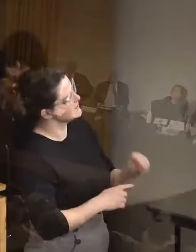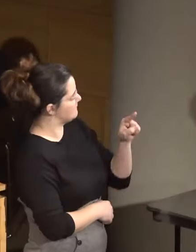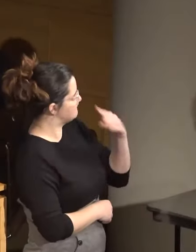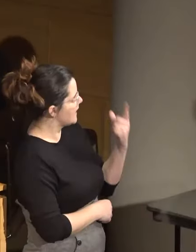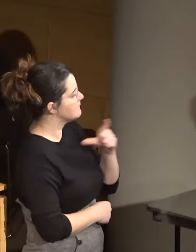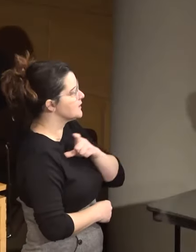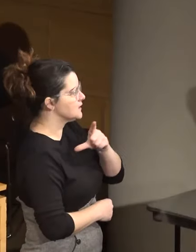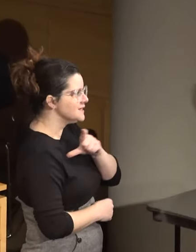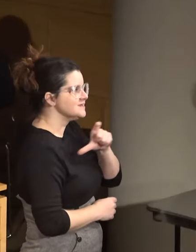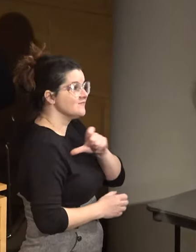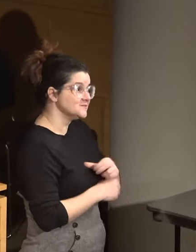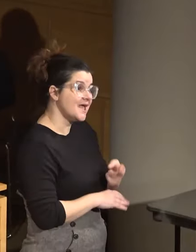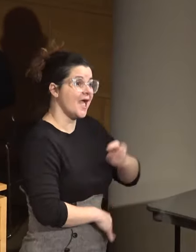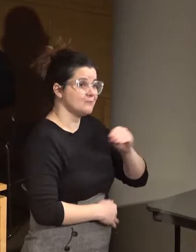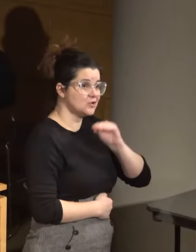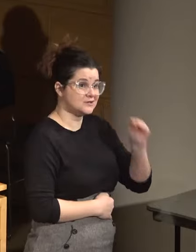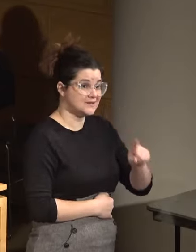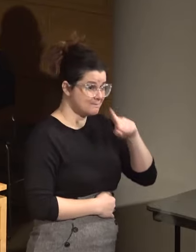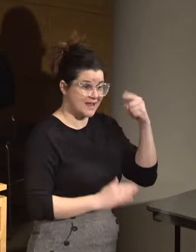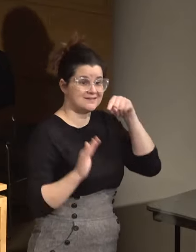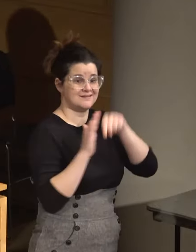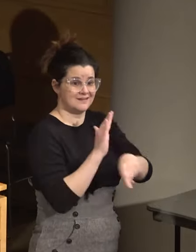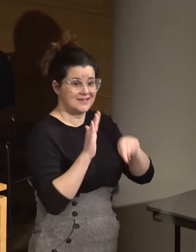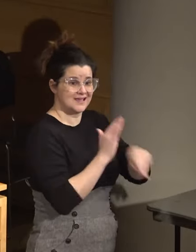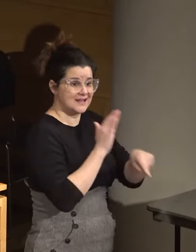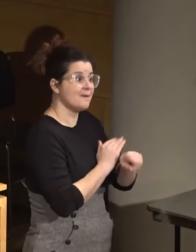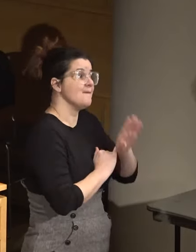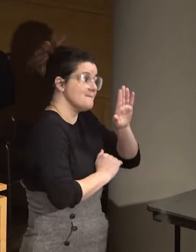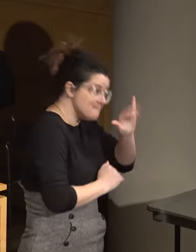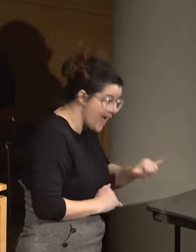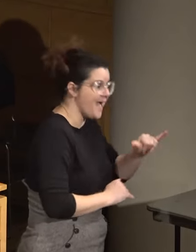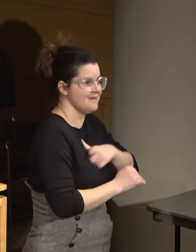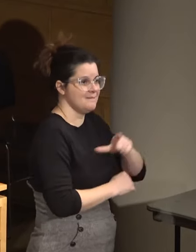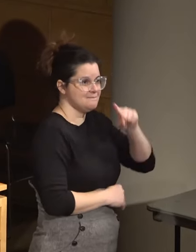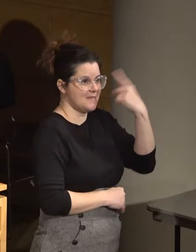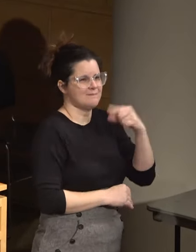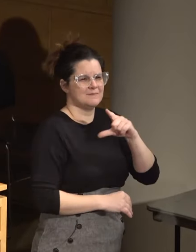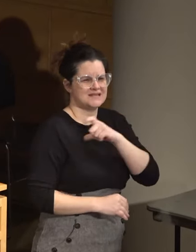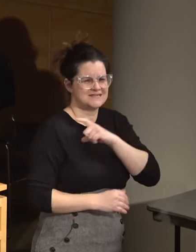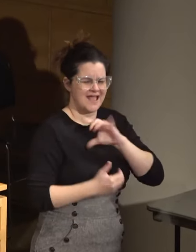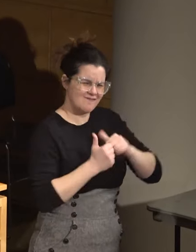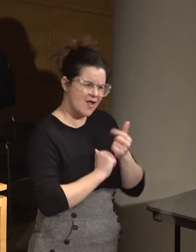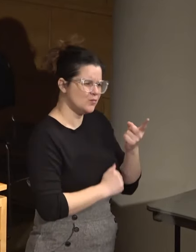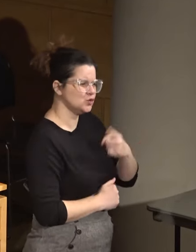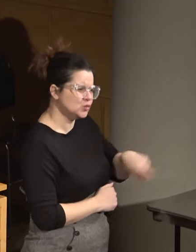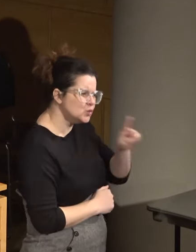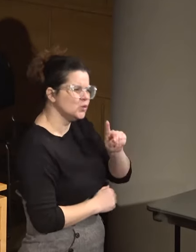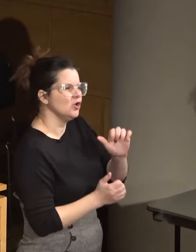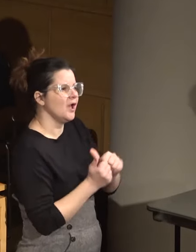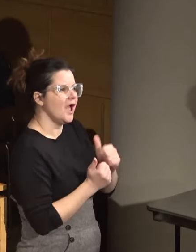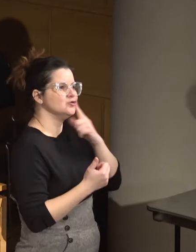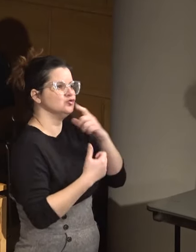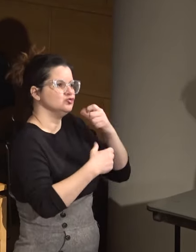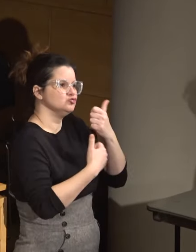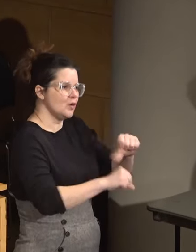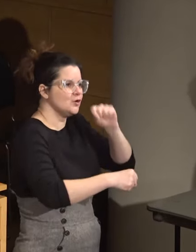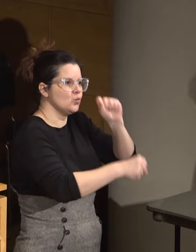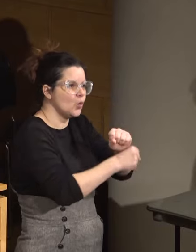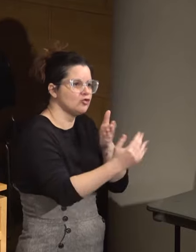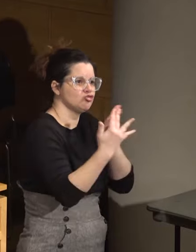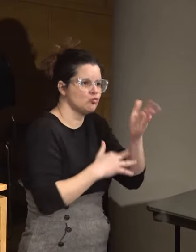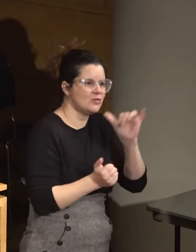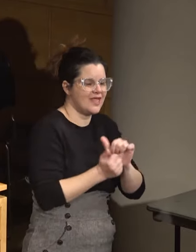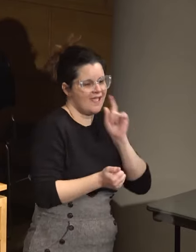officers. But it's a high percentage of black people by black police officers. So how would you all try to work through that,